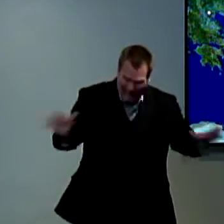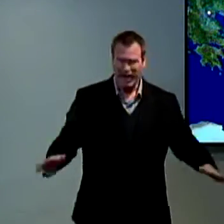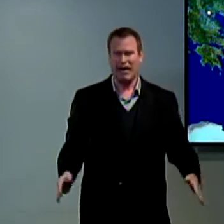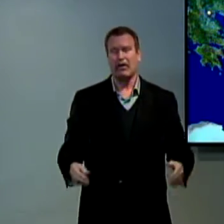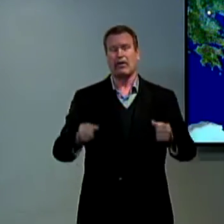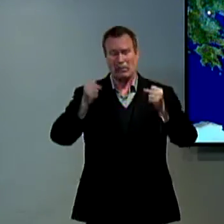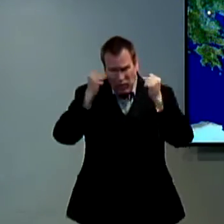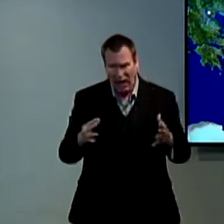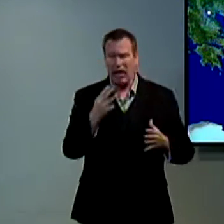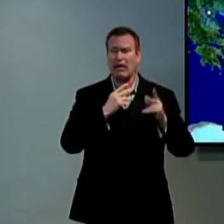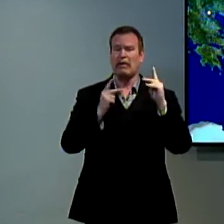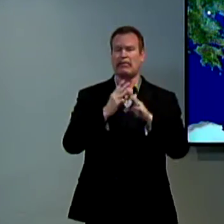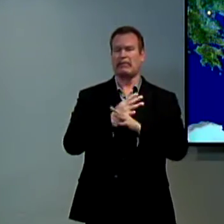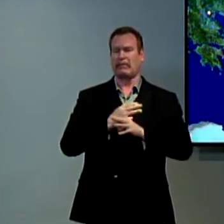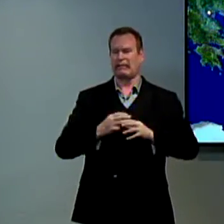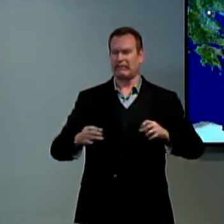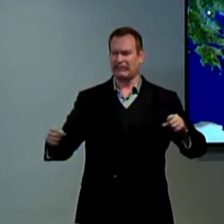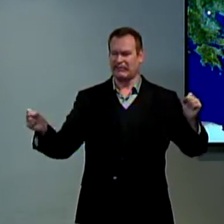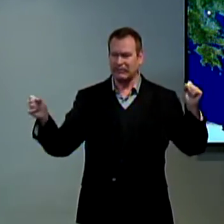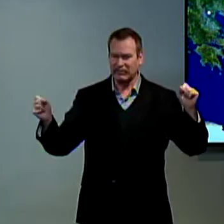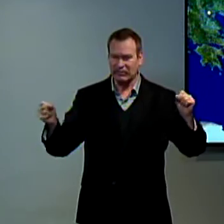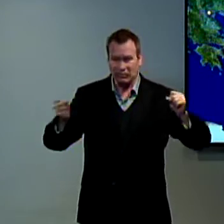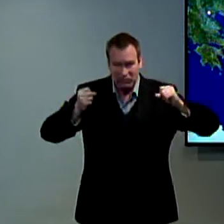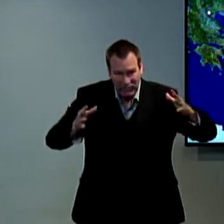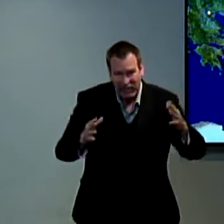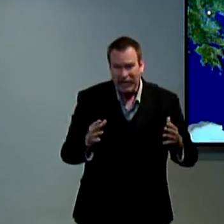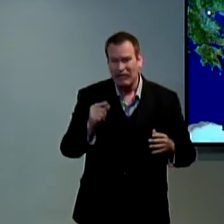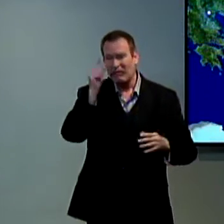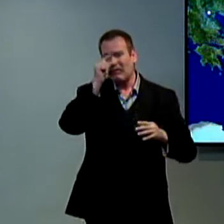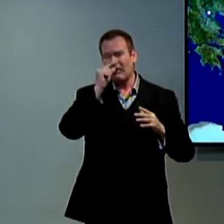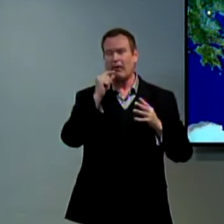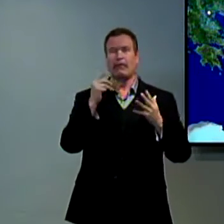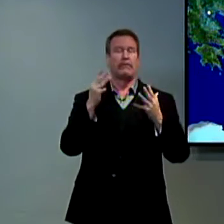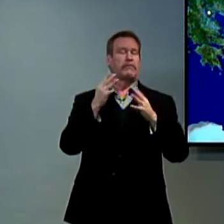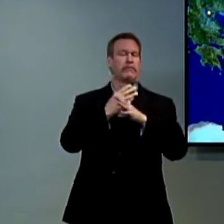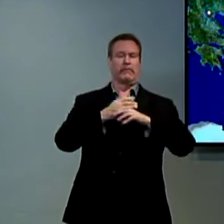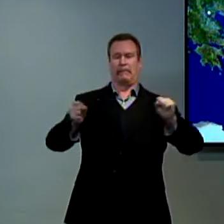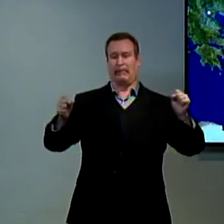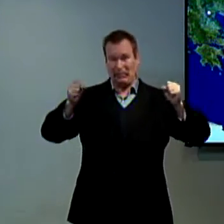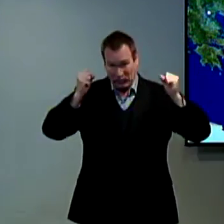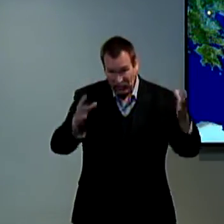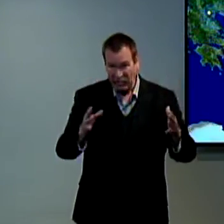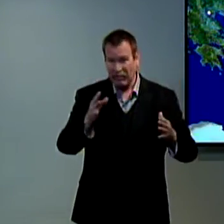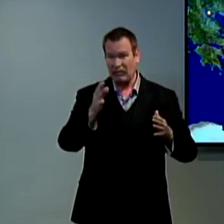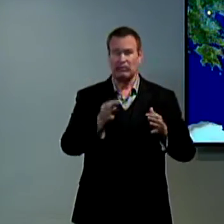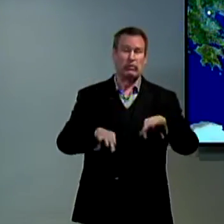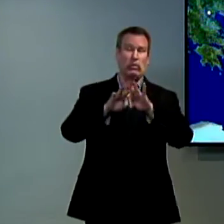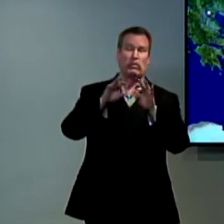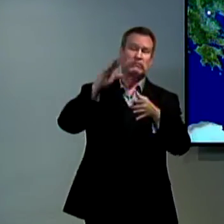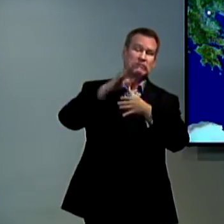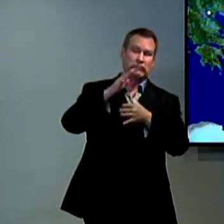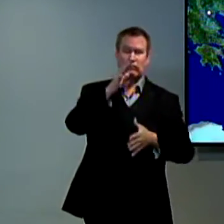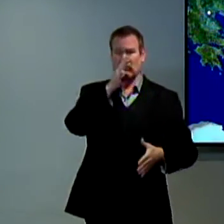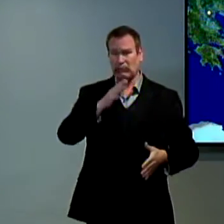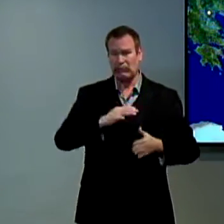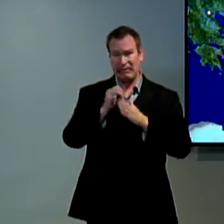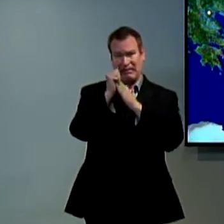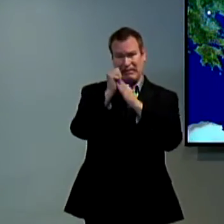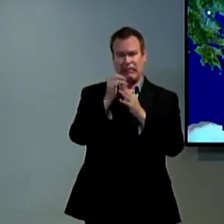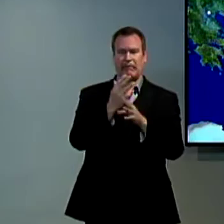that was the truth and it was clear and many people at that time were saved Greeks were saved you know important